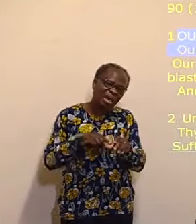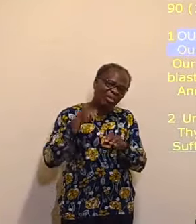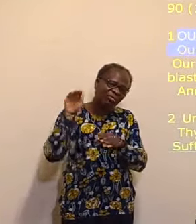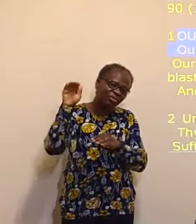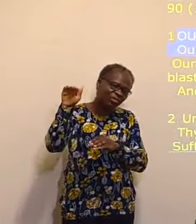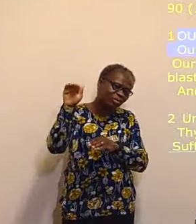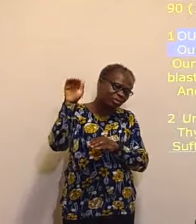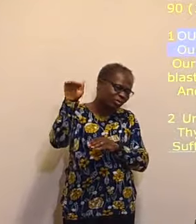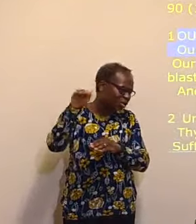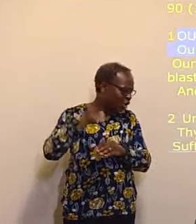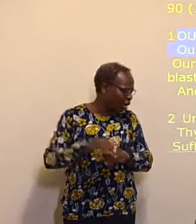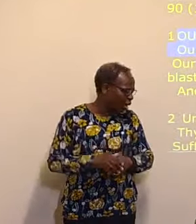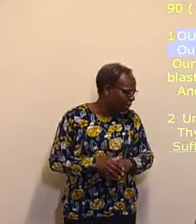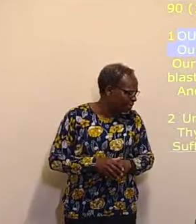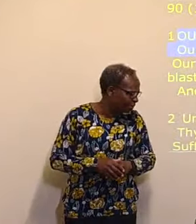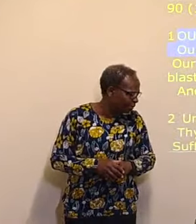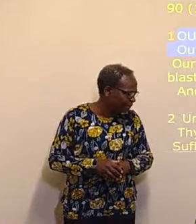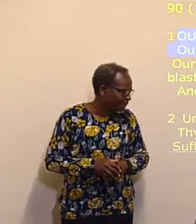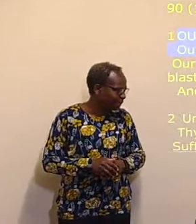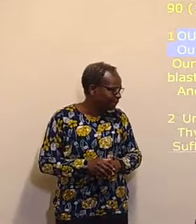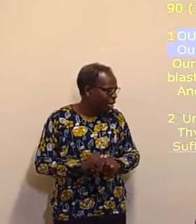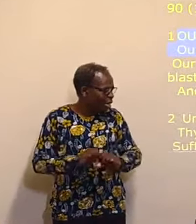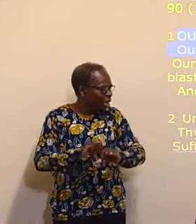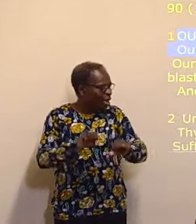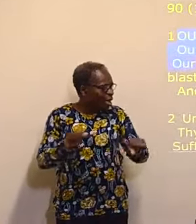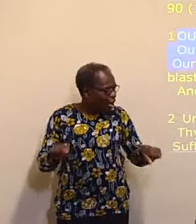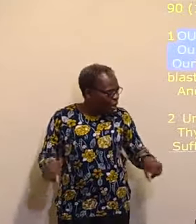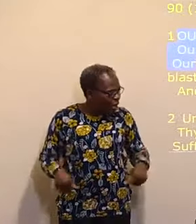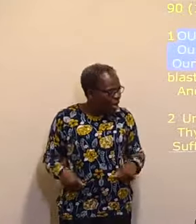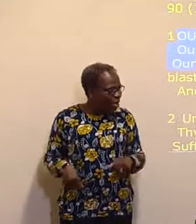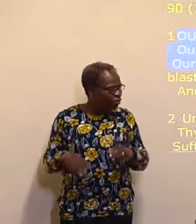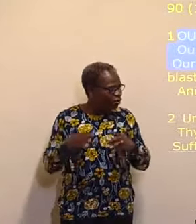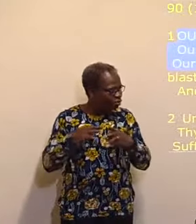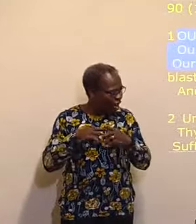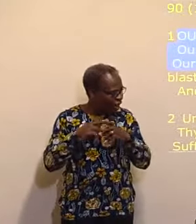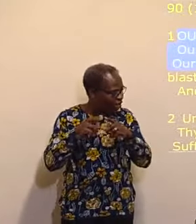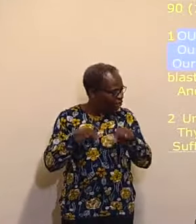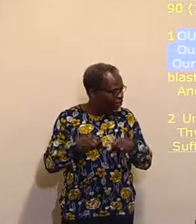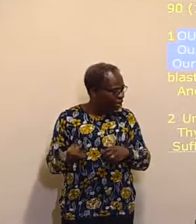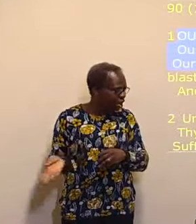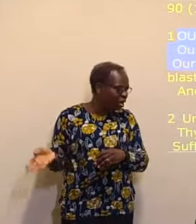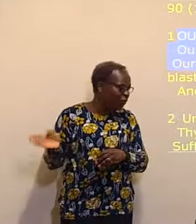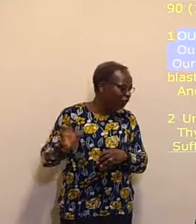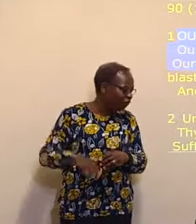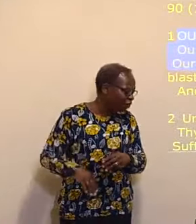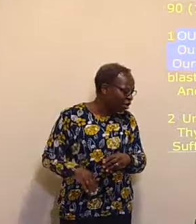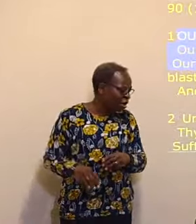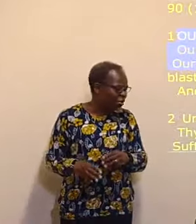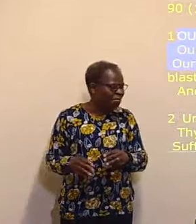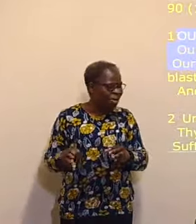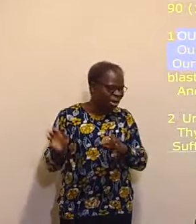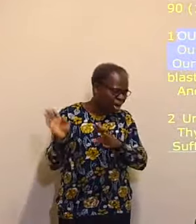Hymn number 90 Thou shalt walk from the